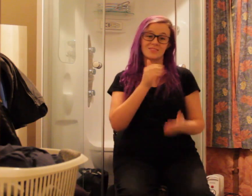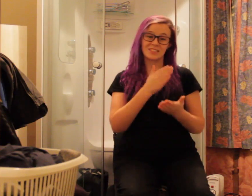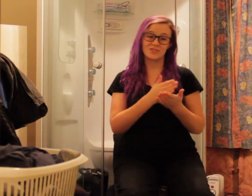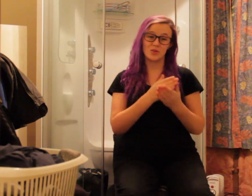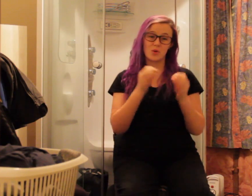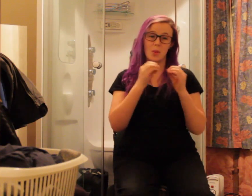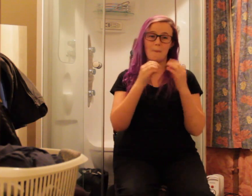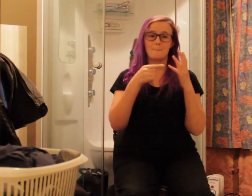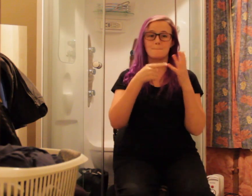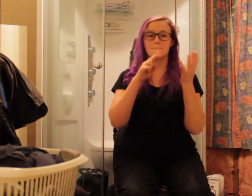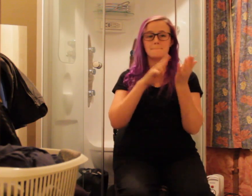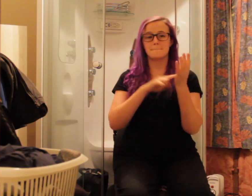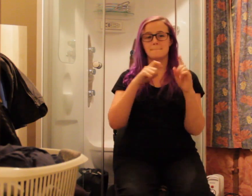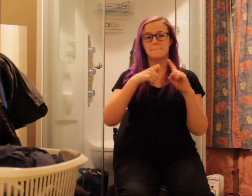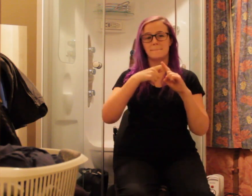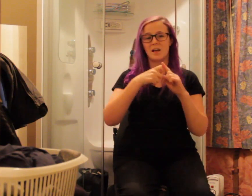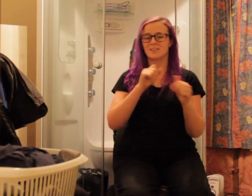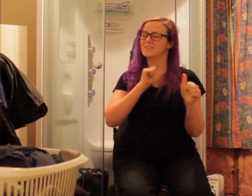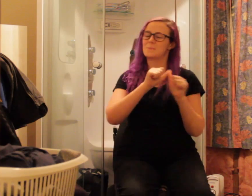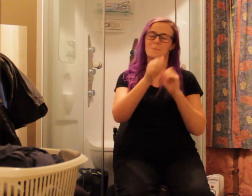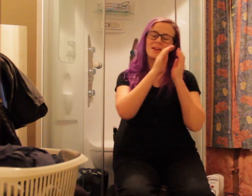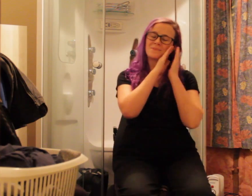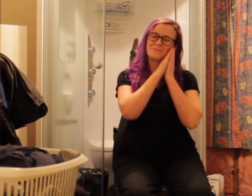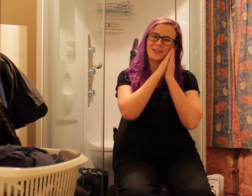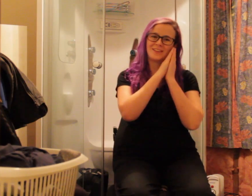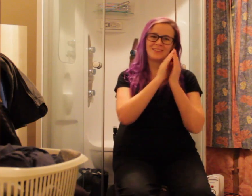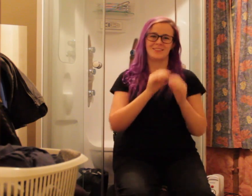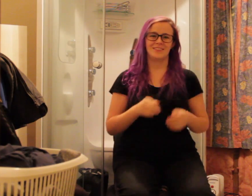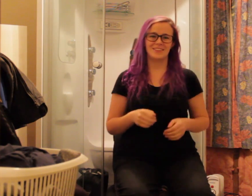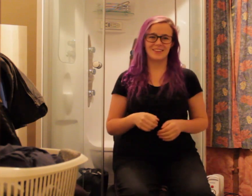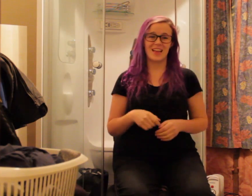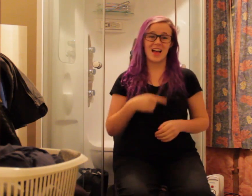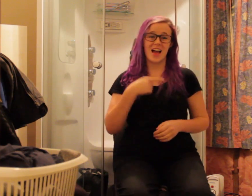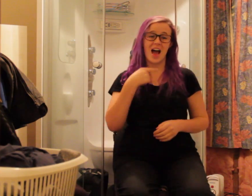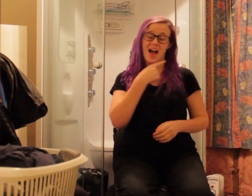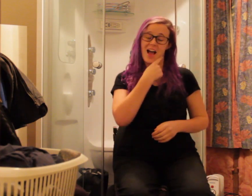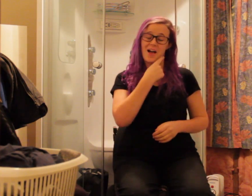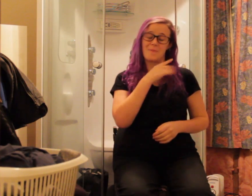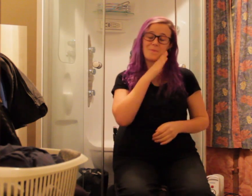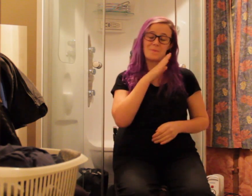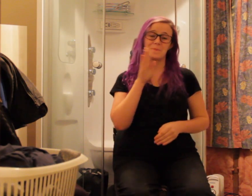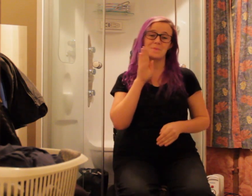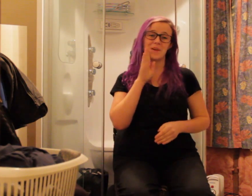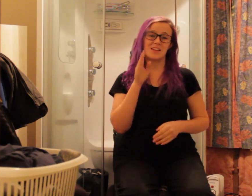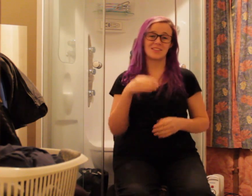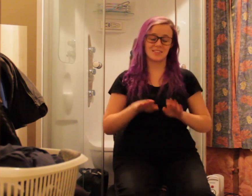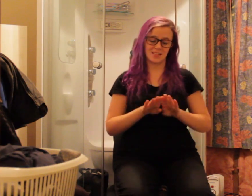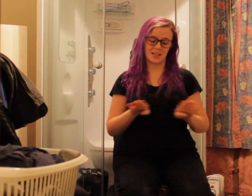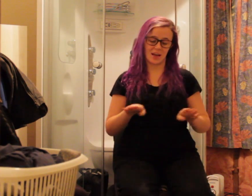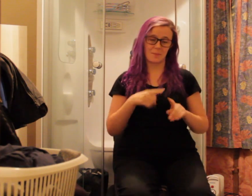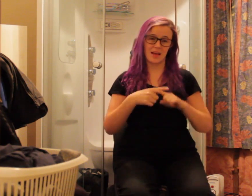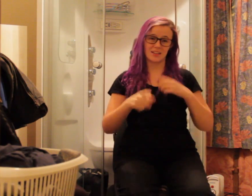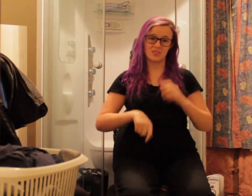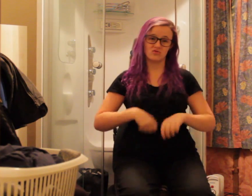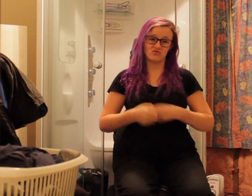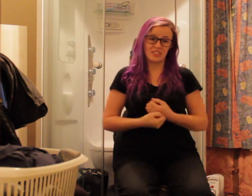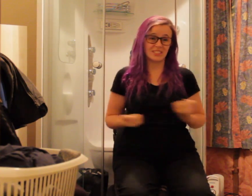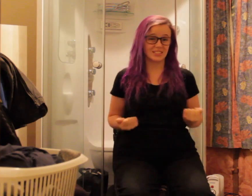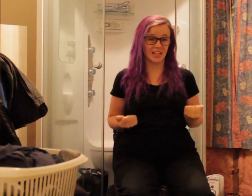If I'm honest, the bunk bed one hands down. I even miss the fuchsia floors and dressing on the gown.